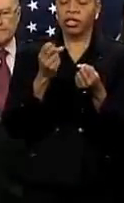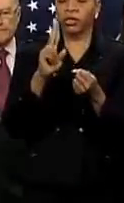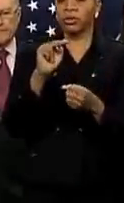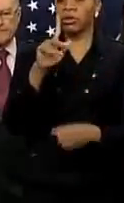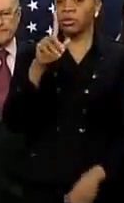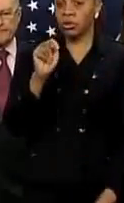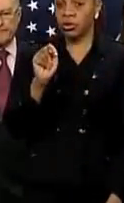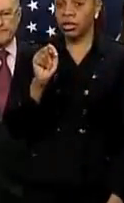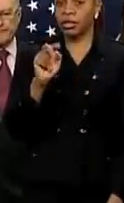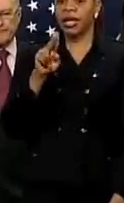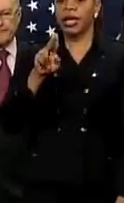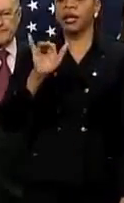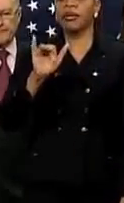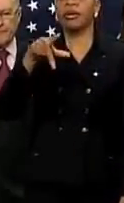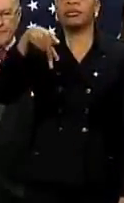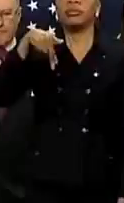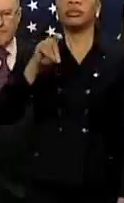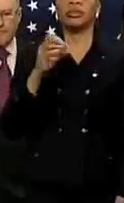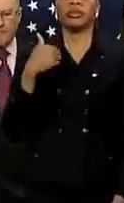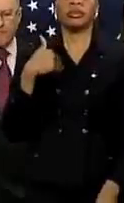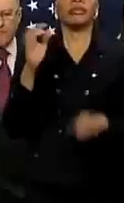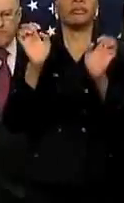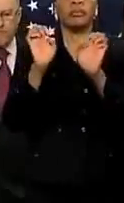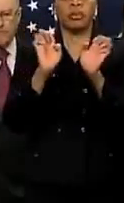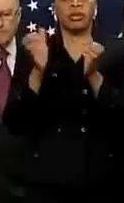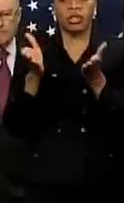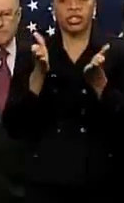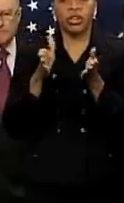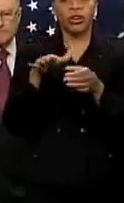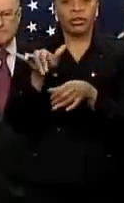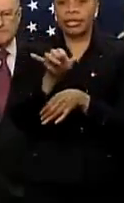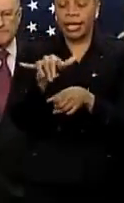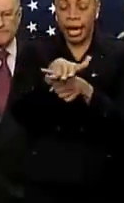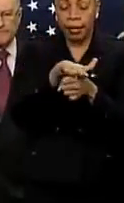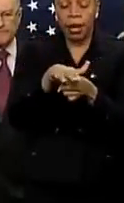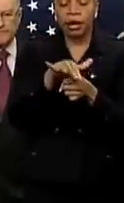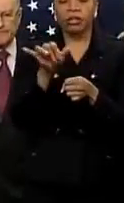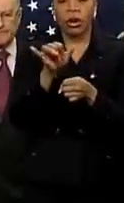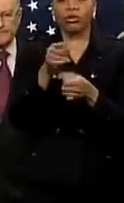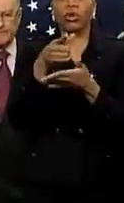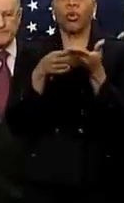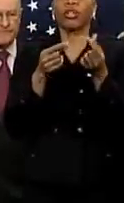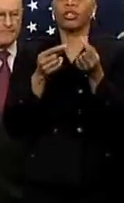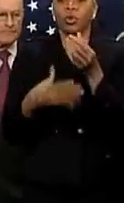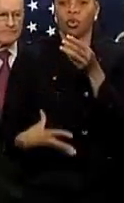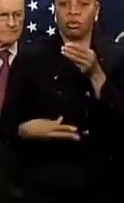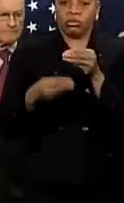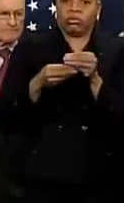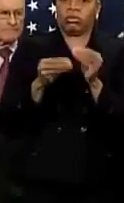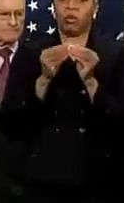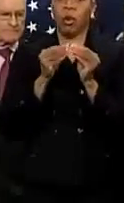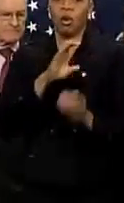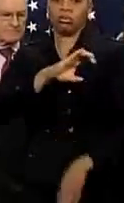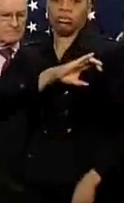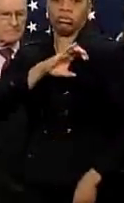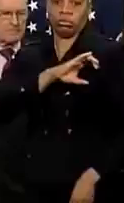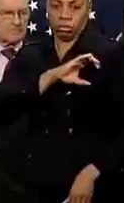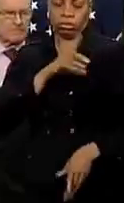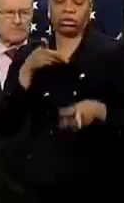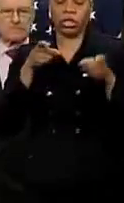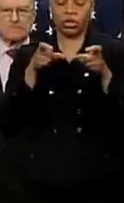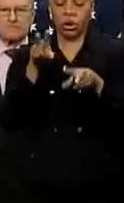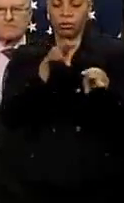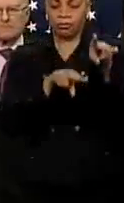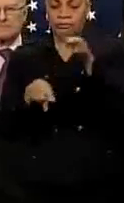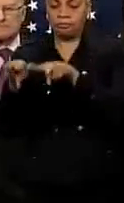And the NYPD has emergency service units in those areas as well, and they'll be beefing up police patrols in those neighborhoods. The